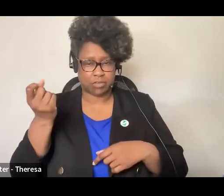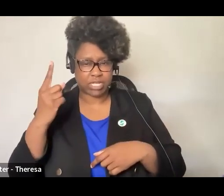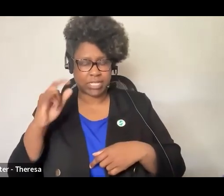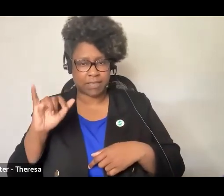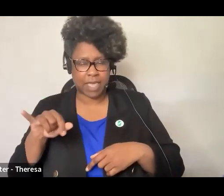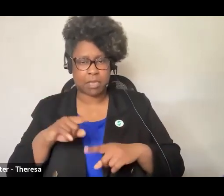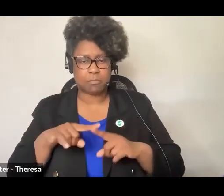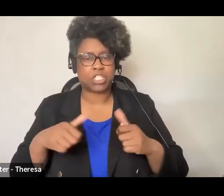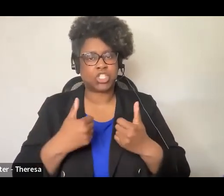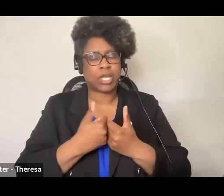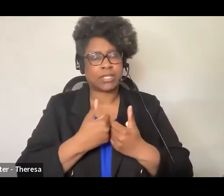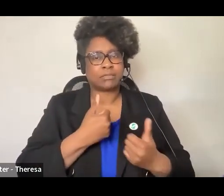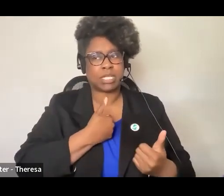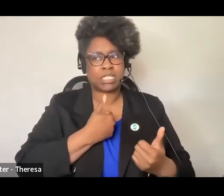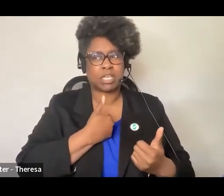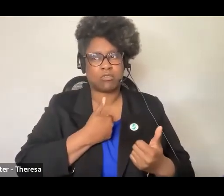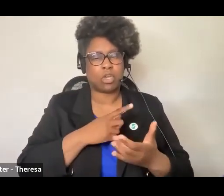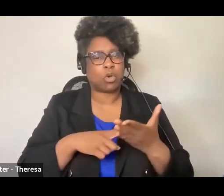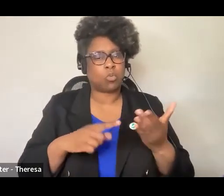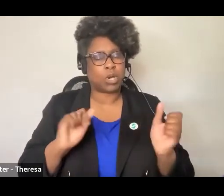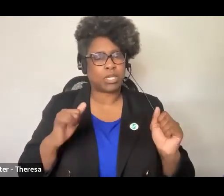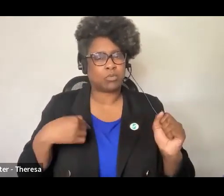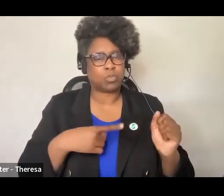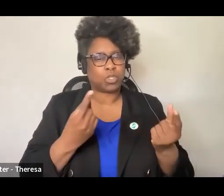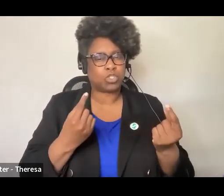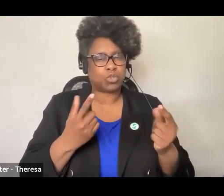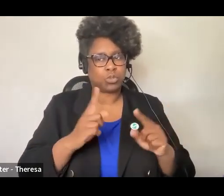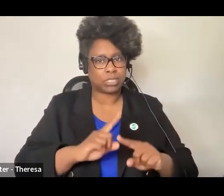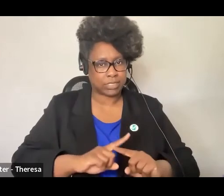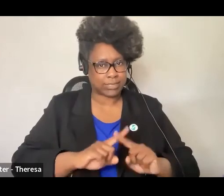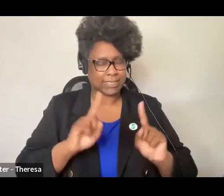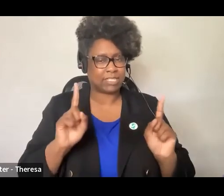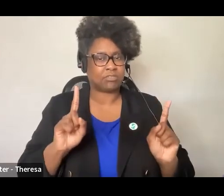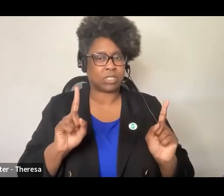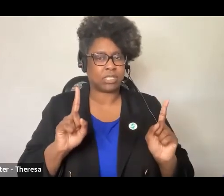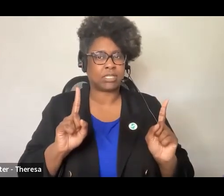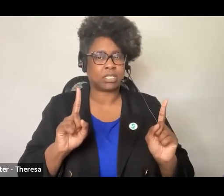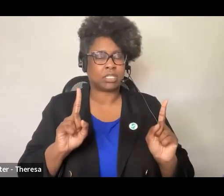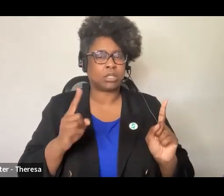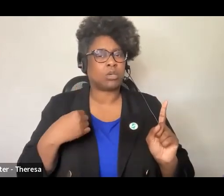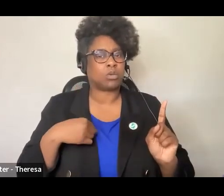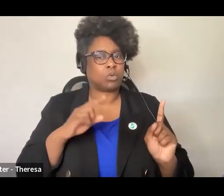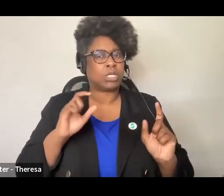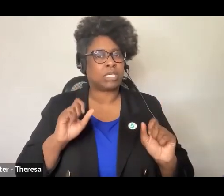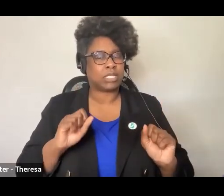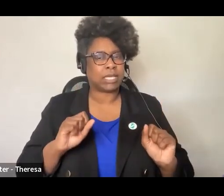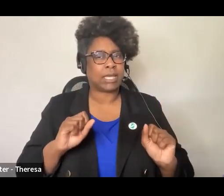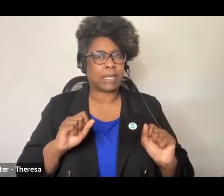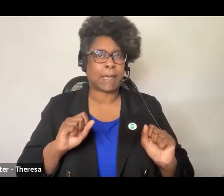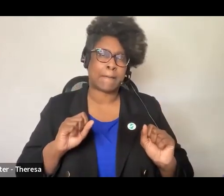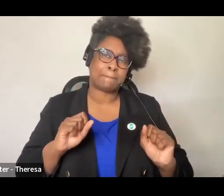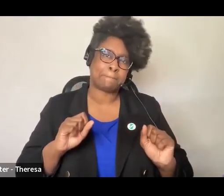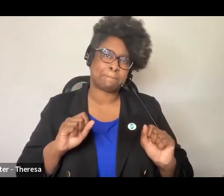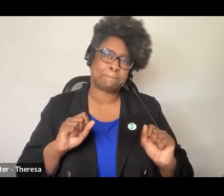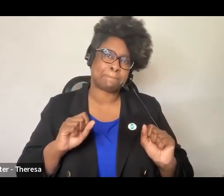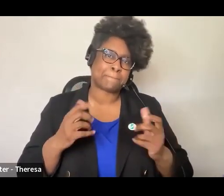to think about what might we do differently. I think that's the place where we can hold ourselves to a